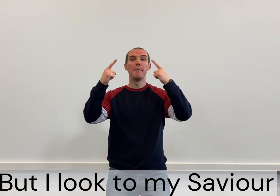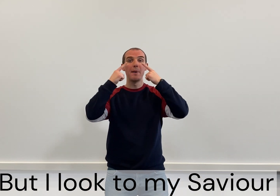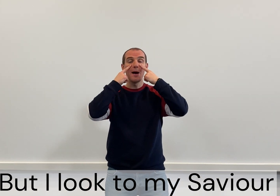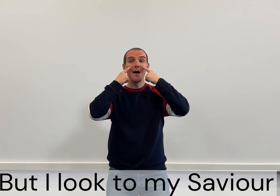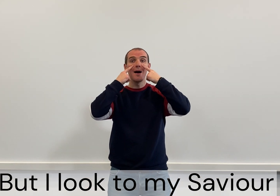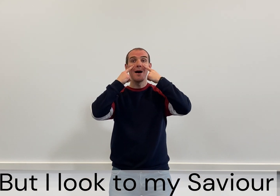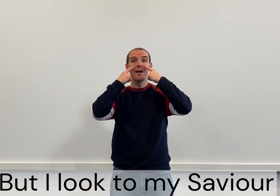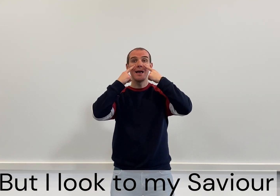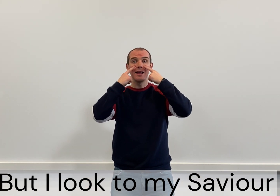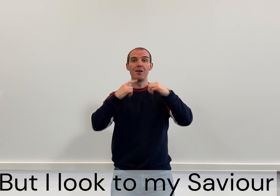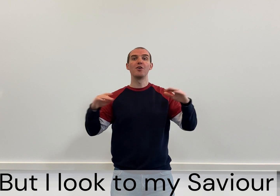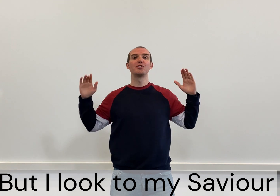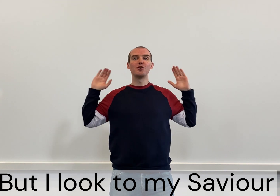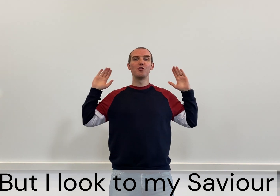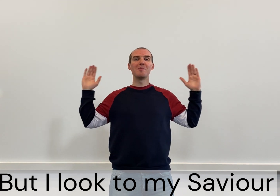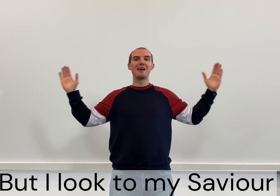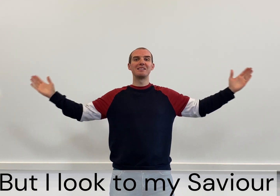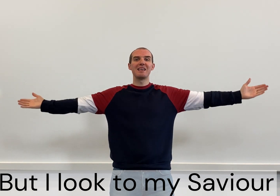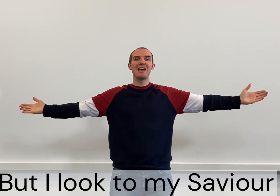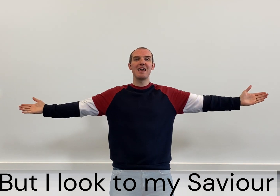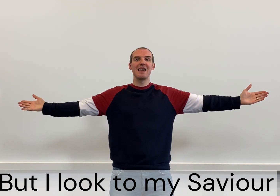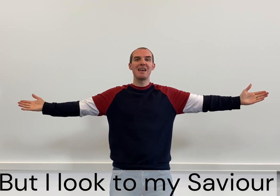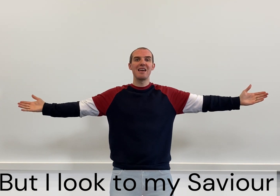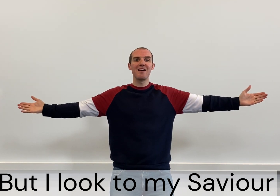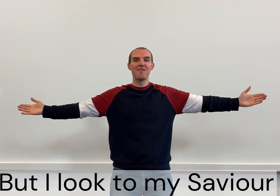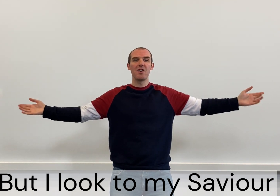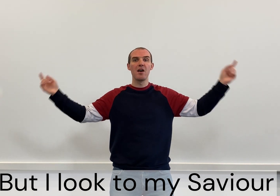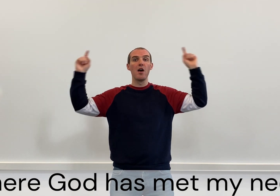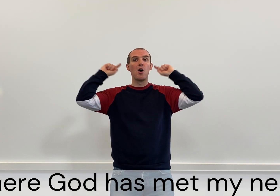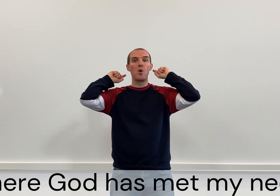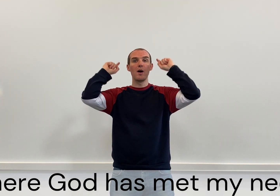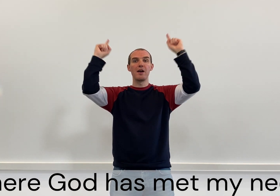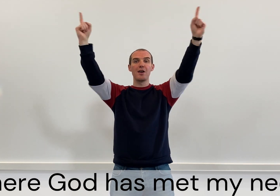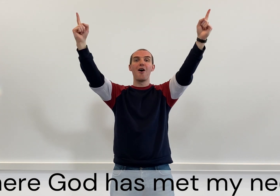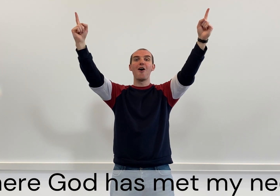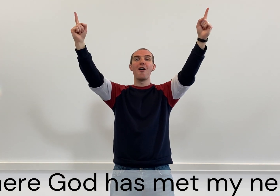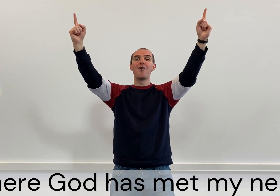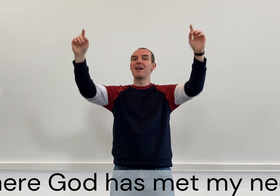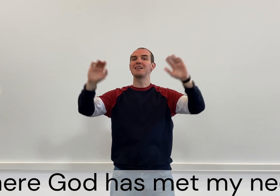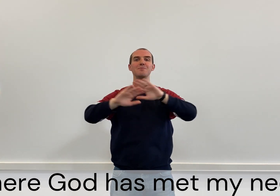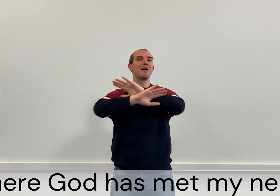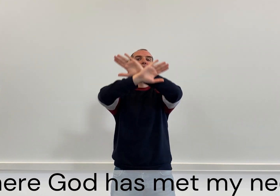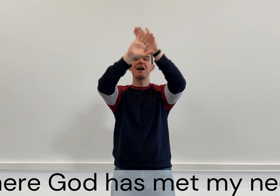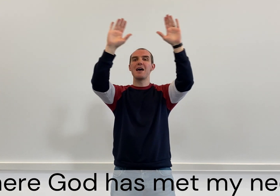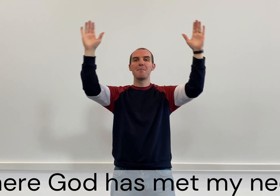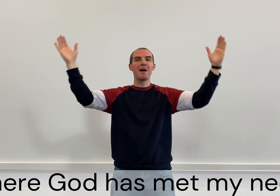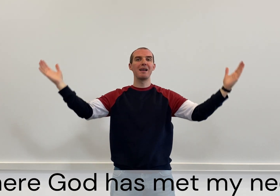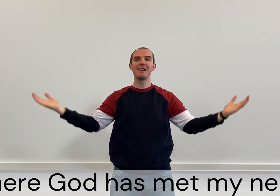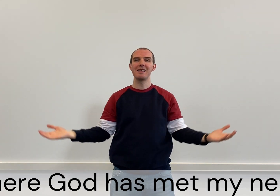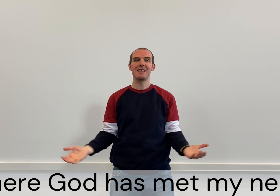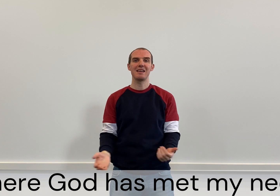Brought out to my Savior, where God has led my need.